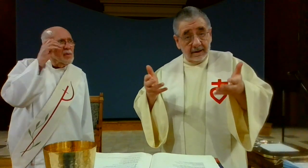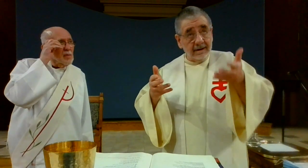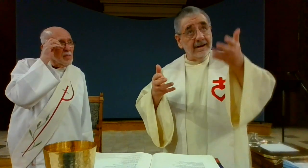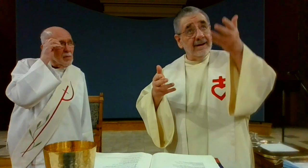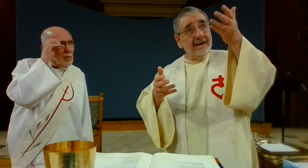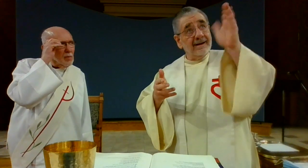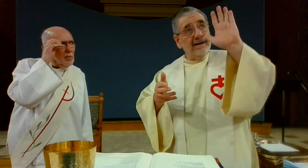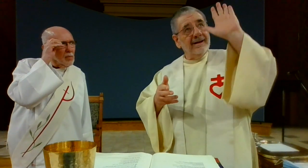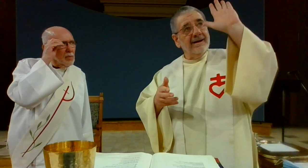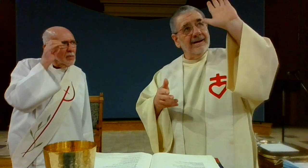Behold the Lamb of God